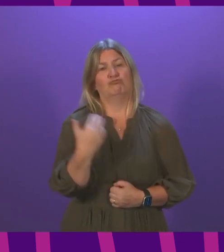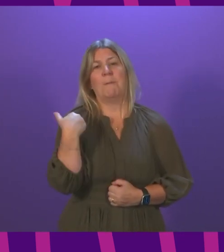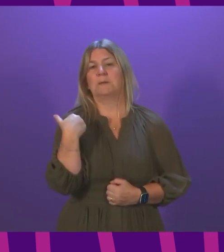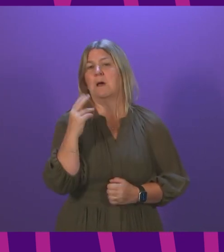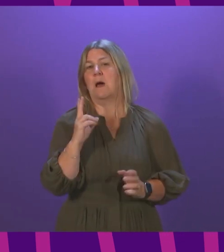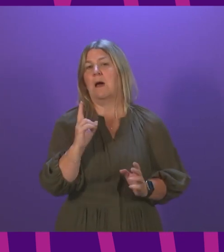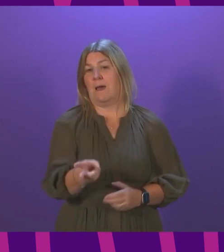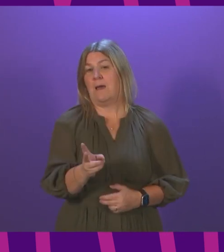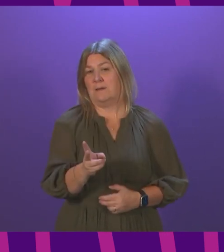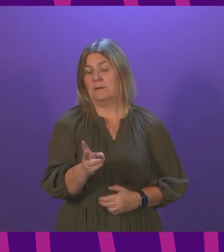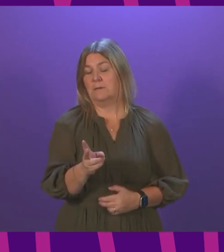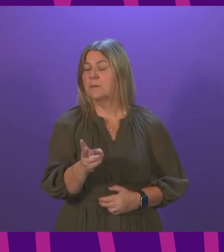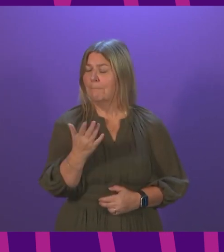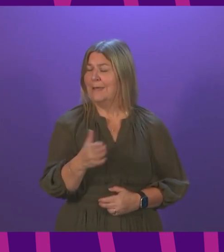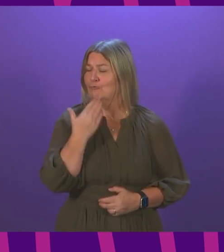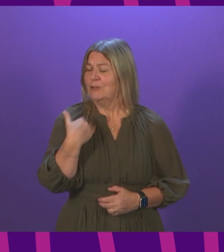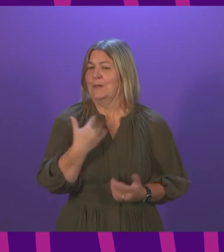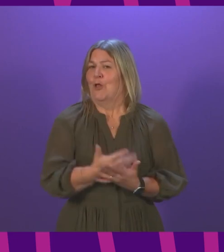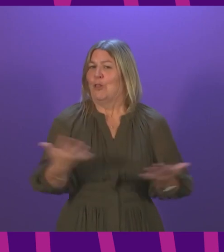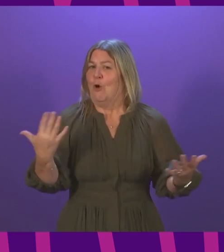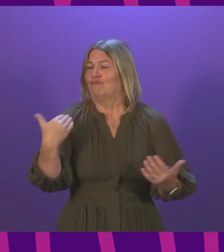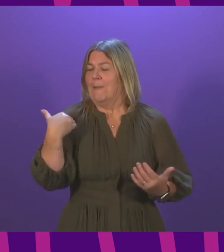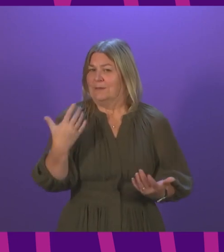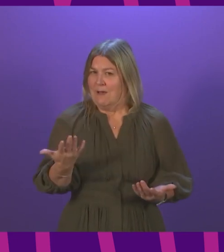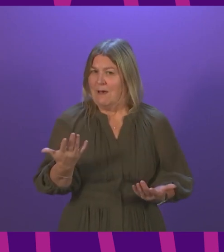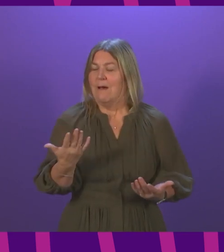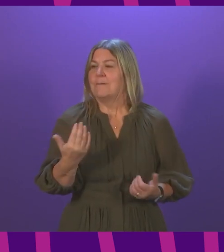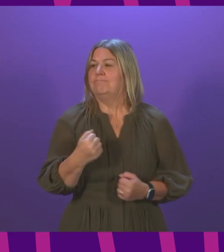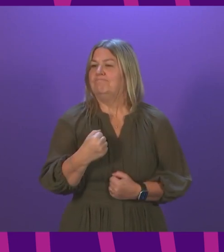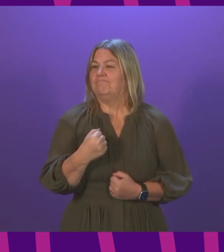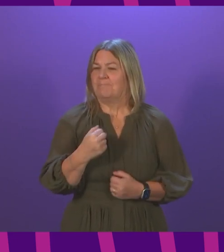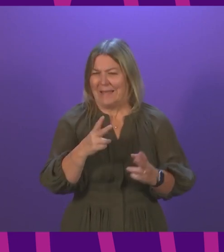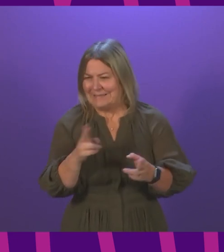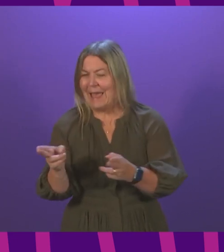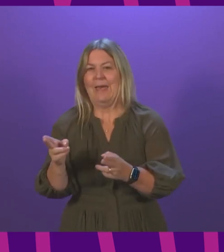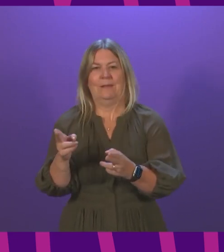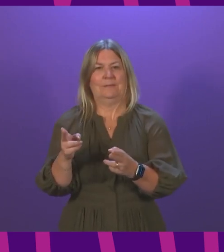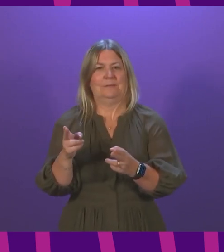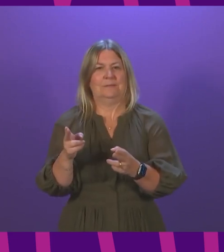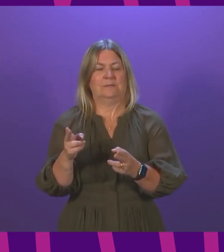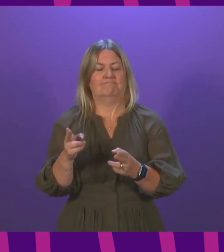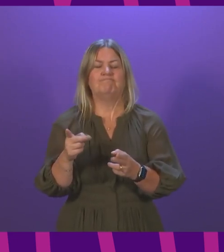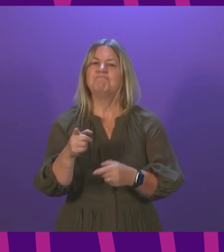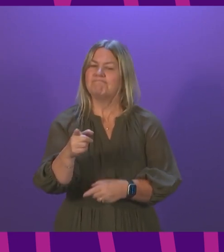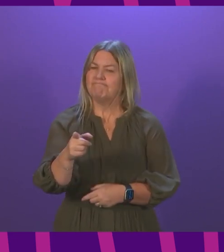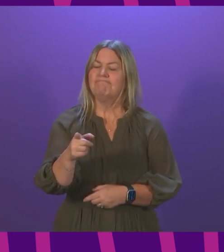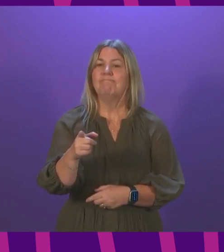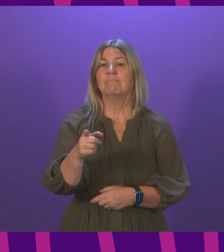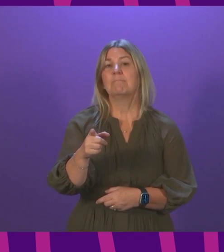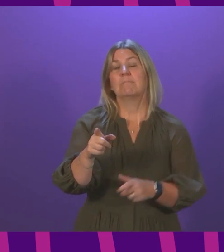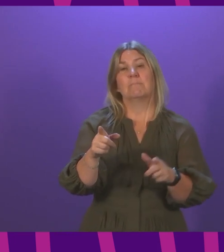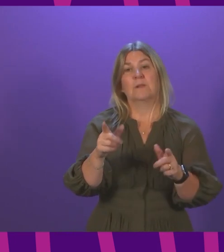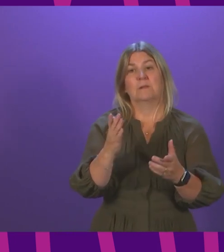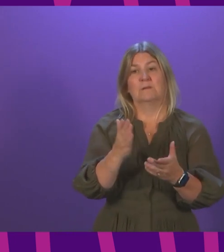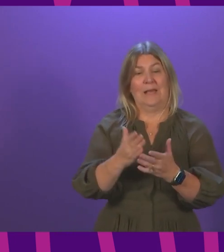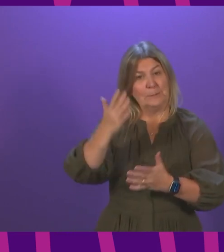there have been too many painful reminders of this in recent weeks, that on the spectrum of unacceptable